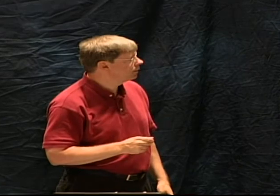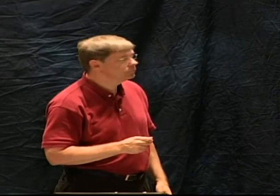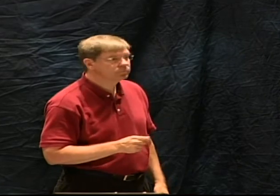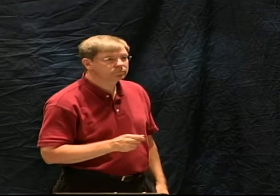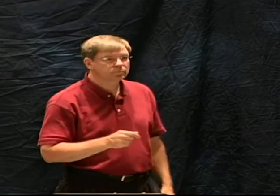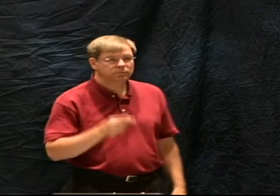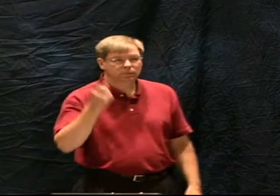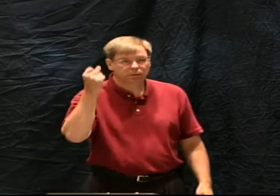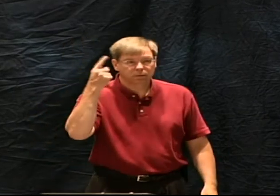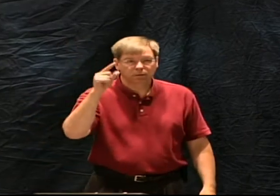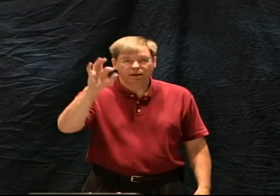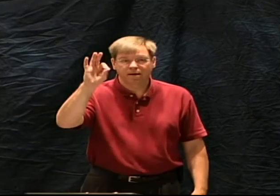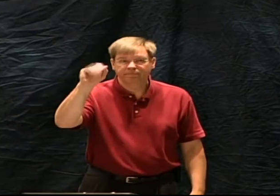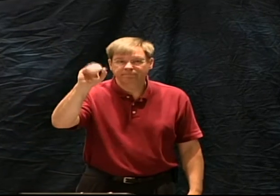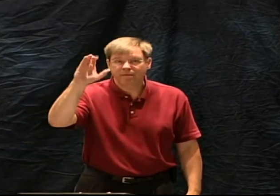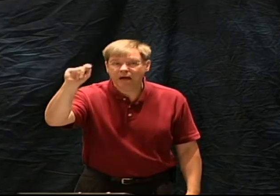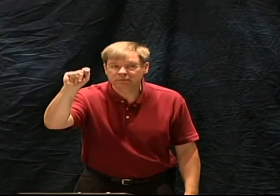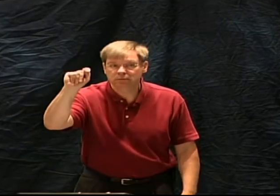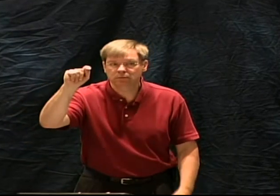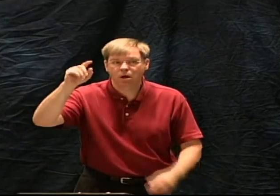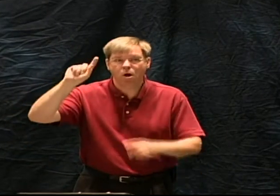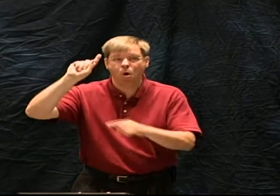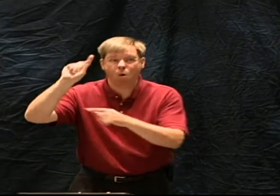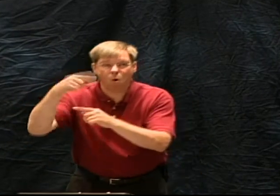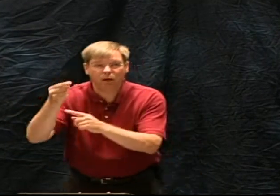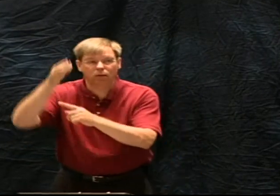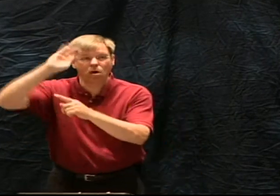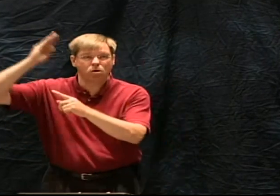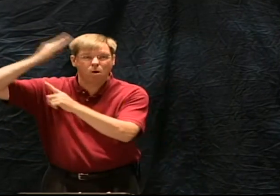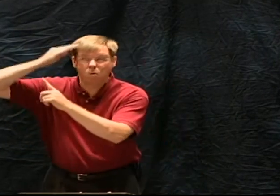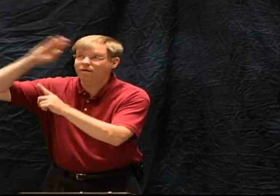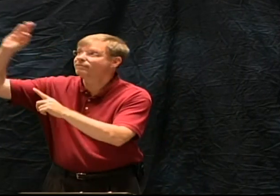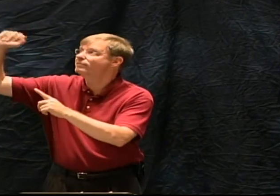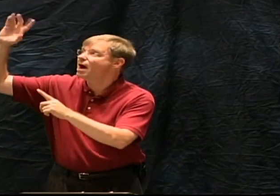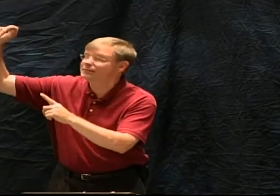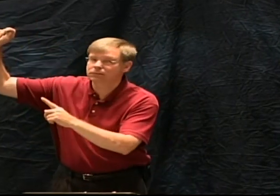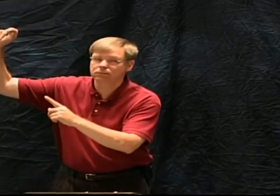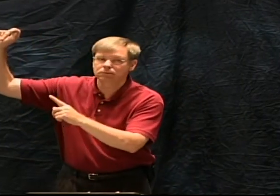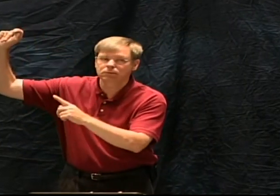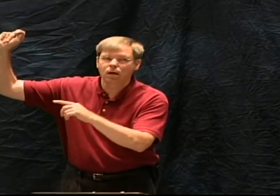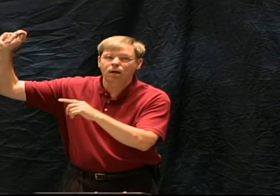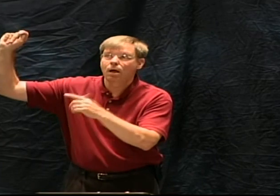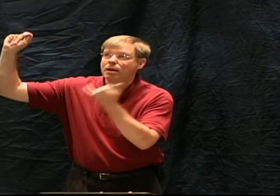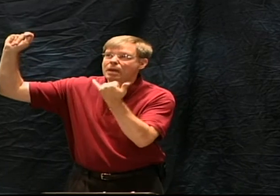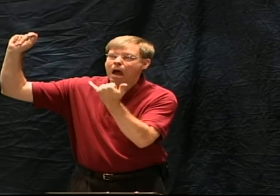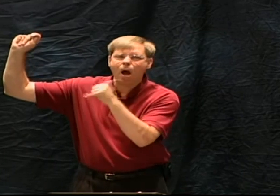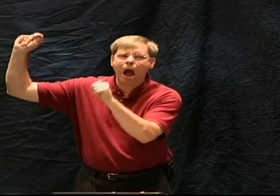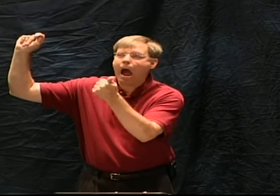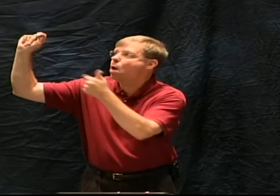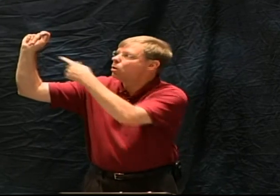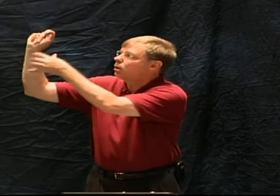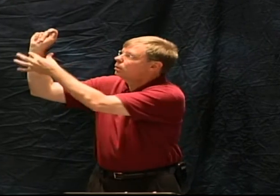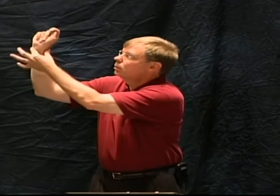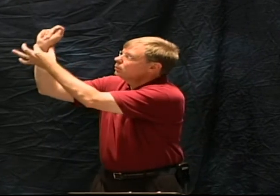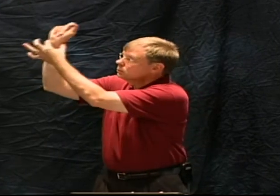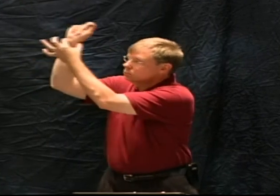that is revelation God revealing facts to people inspiration